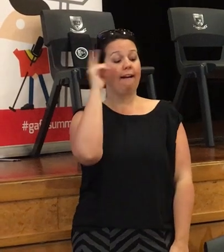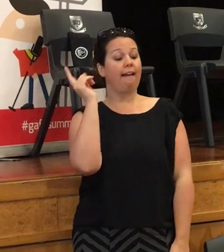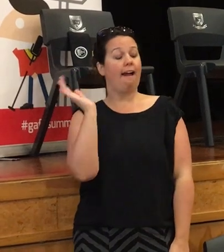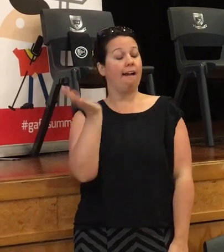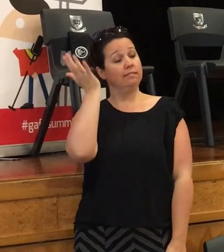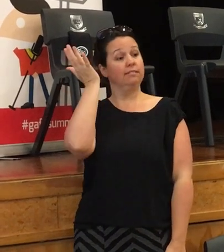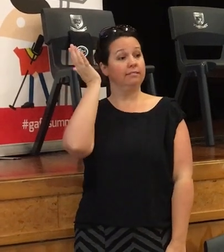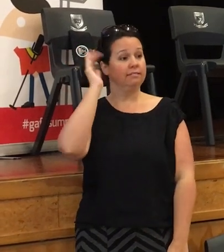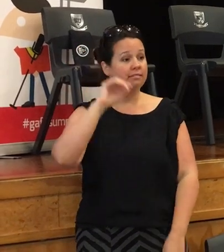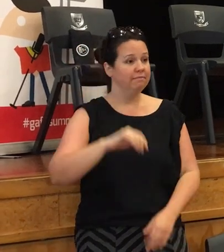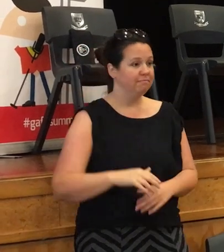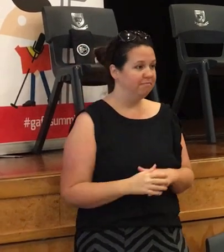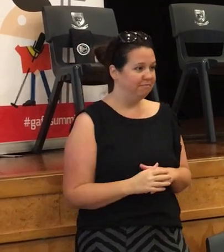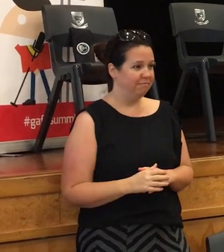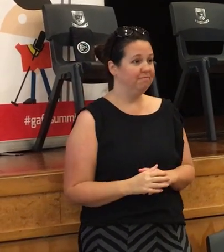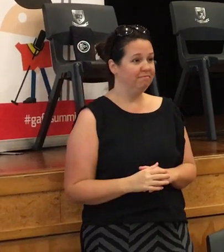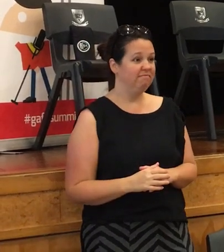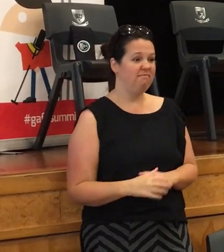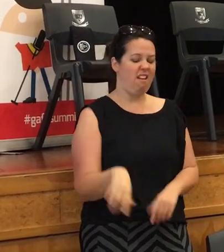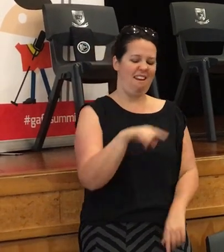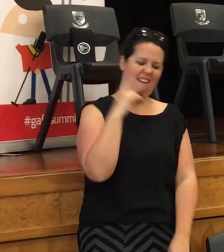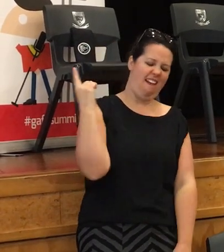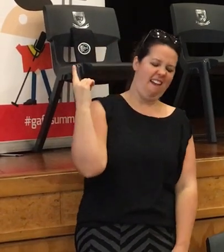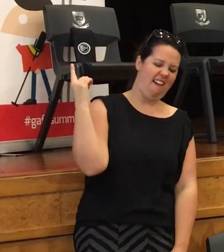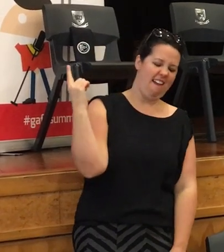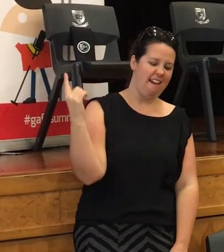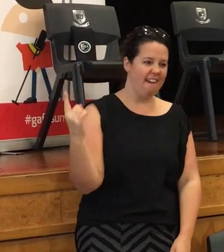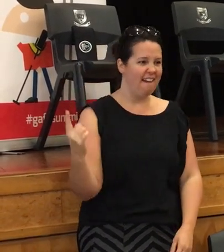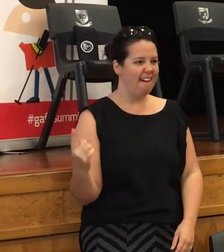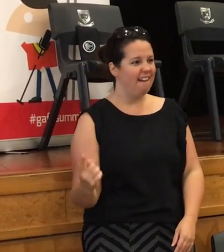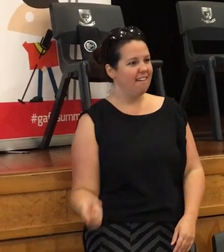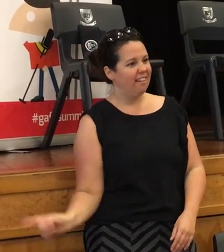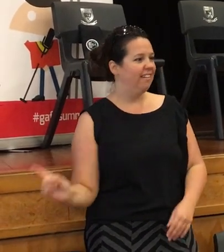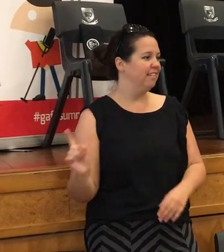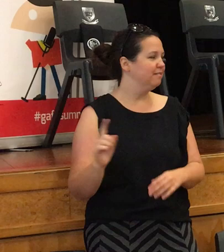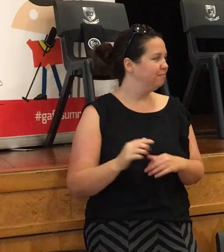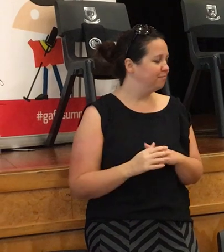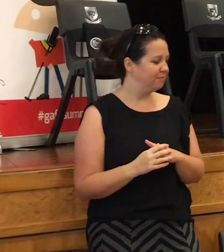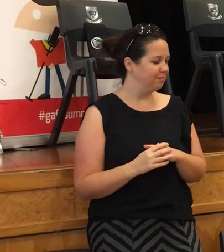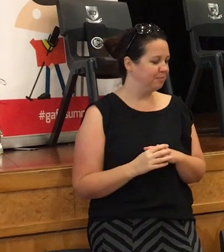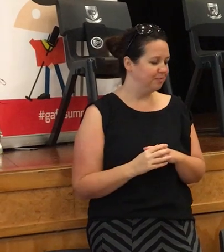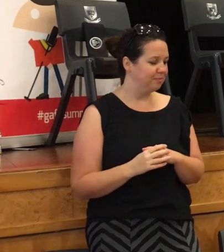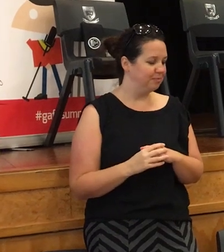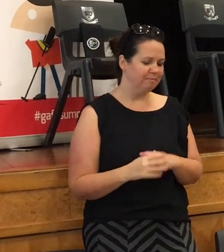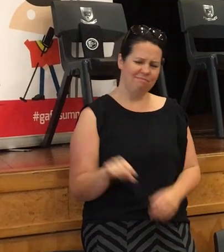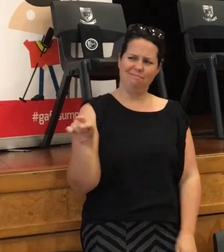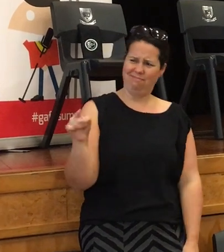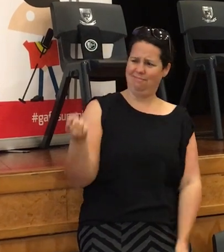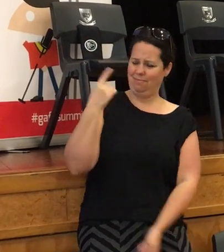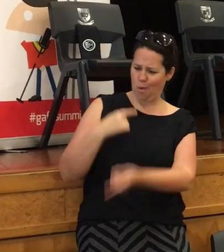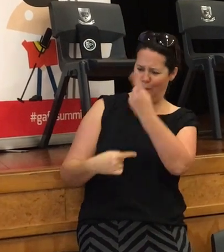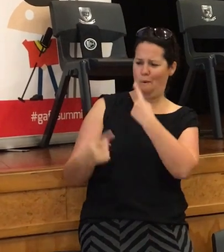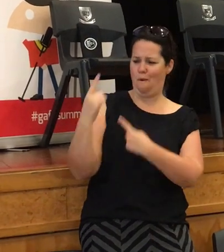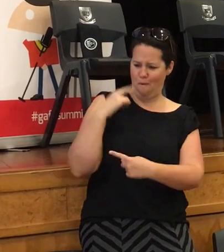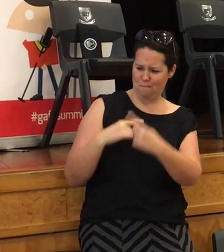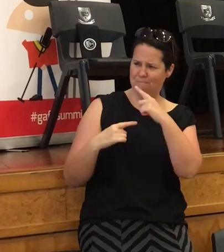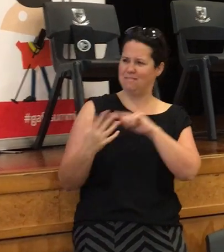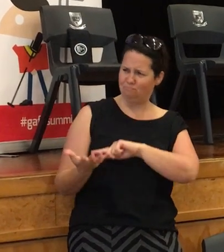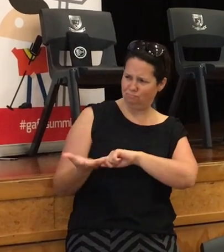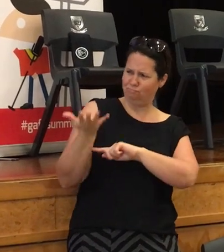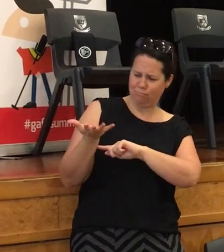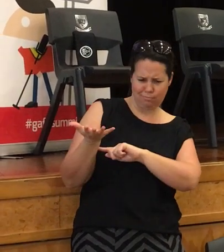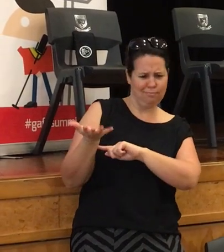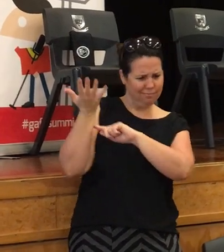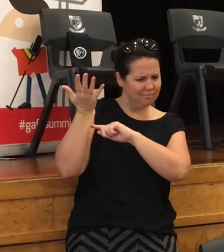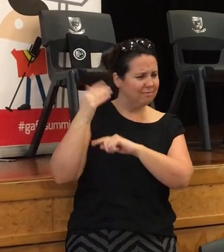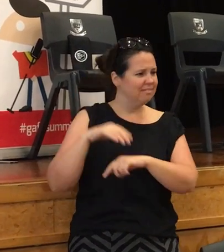was just a lie Well, you said she was hot That